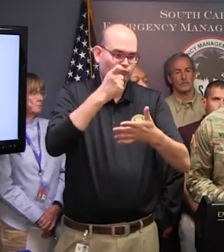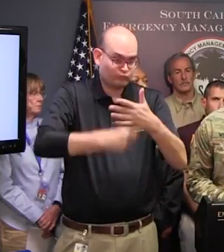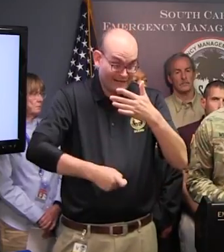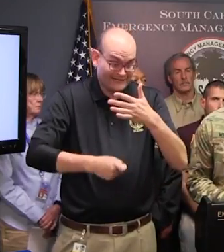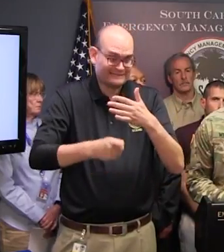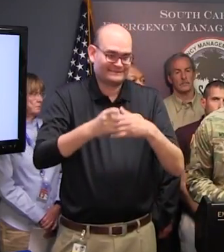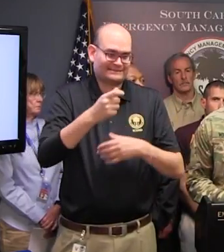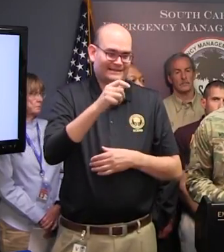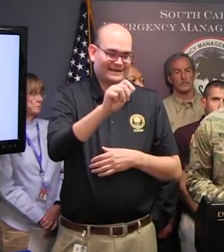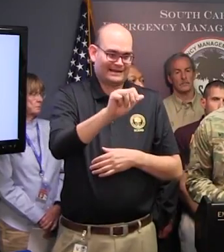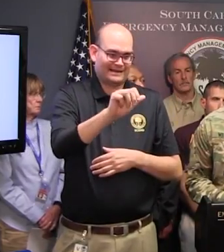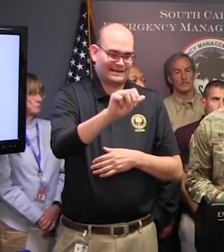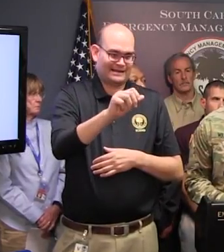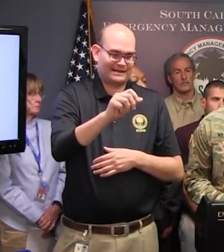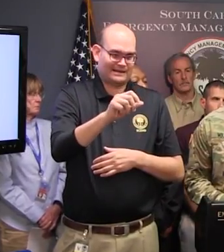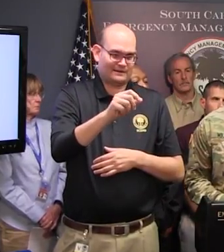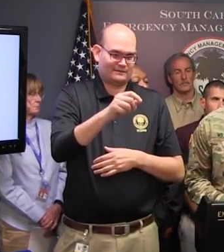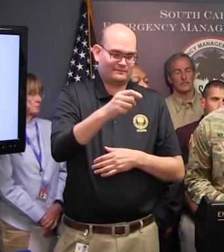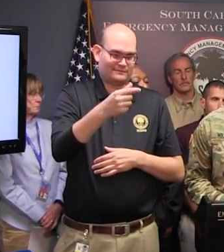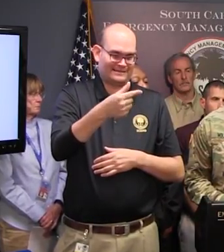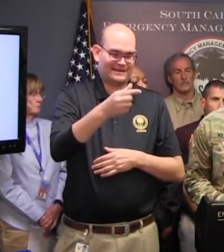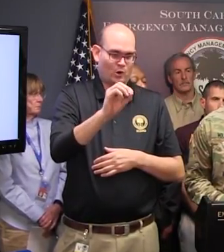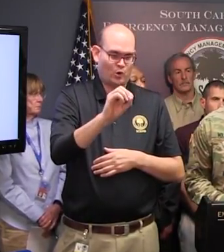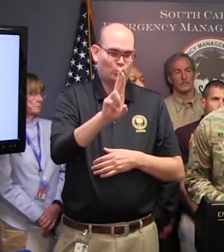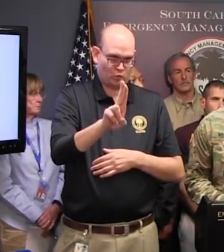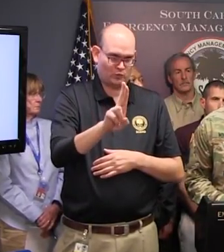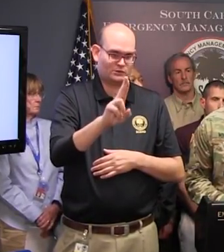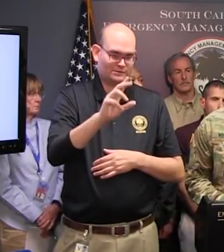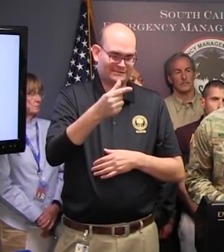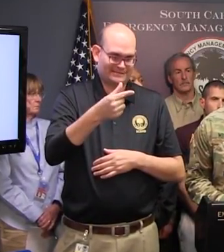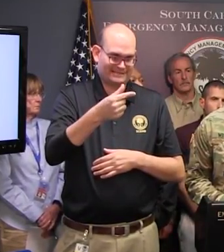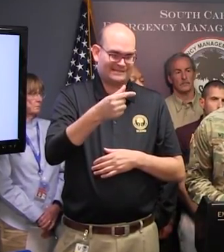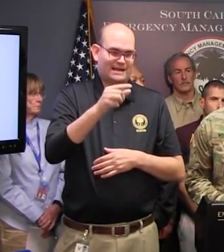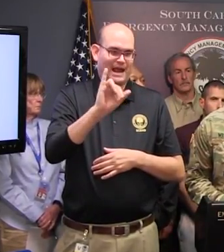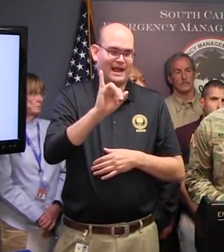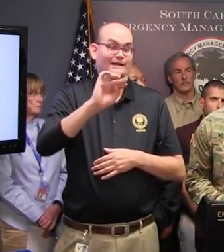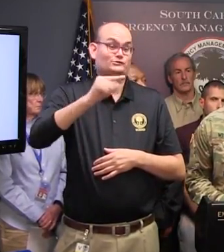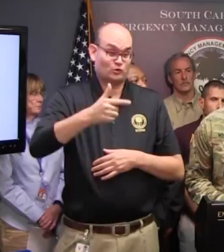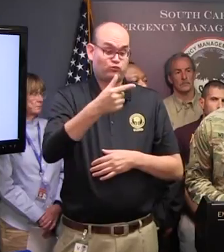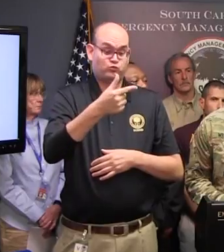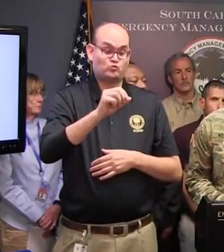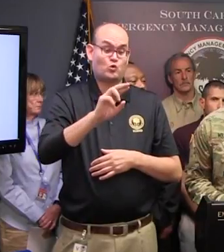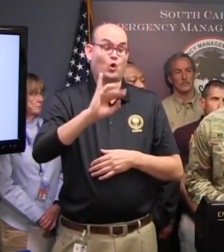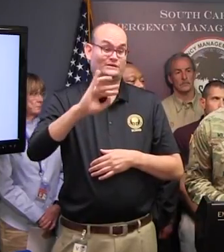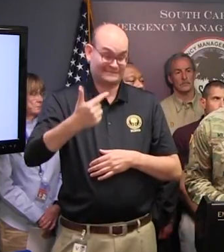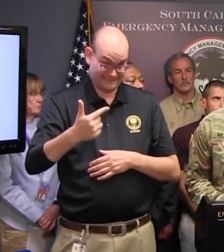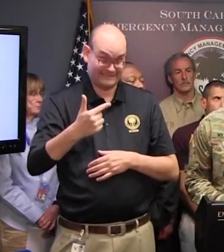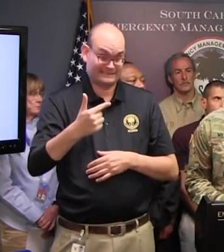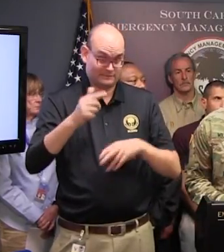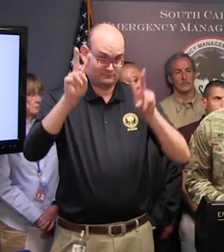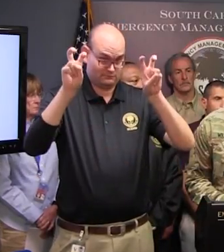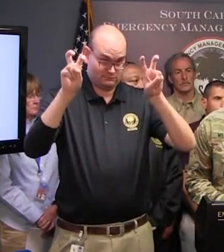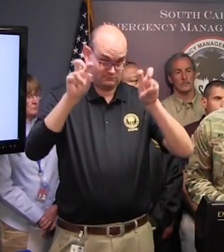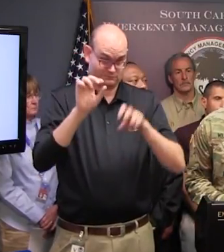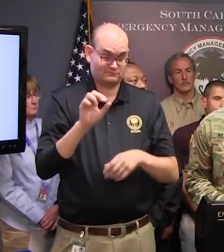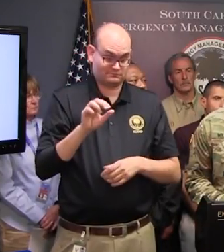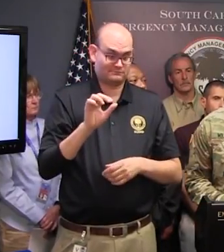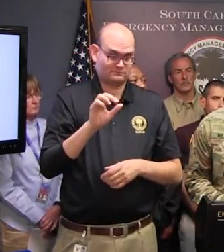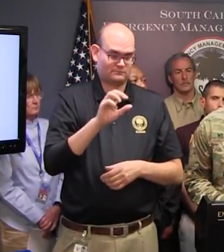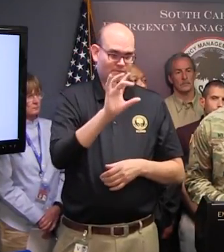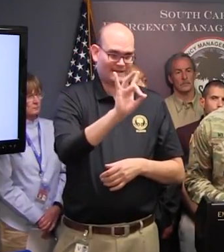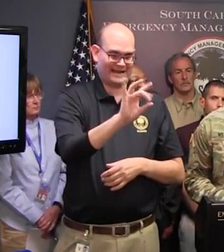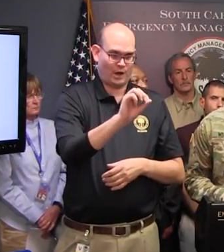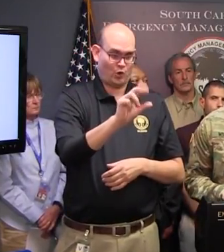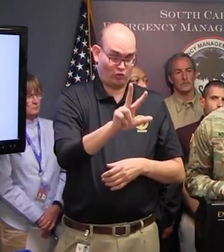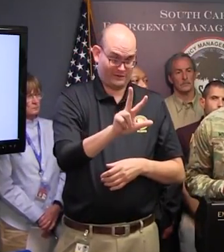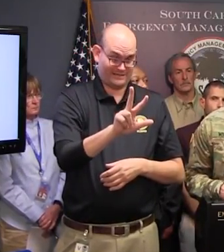If you don't have internet or don't have the ability to get to it, you can call 803-737-3953.